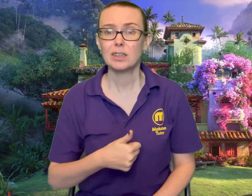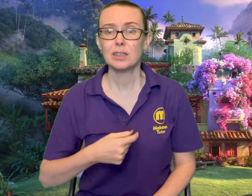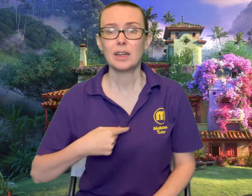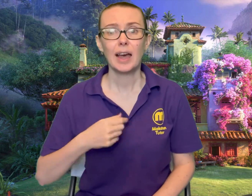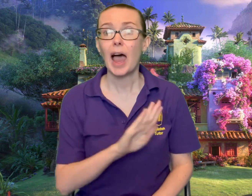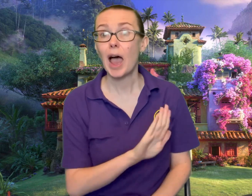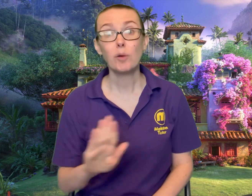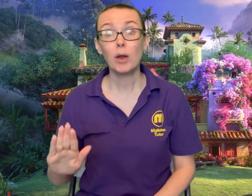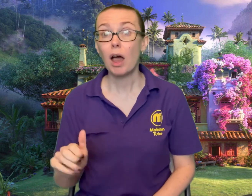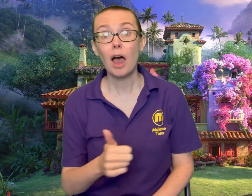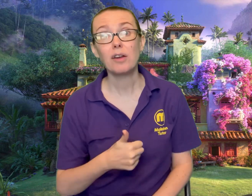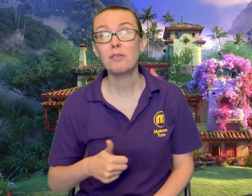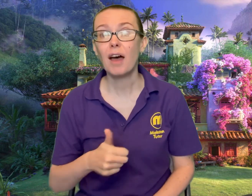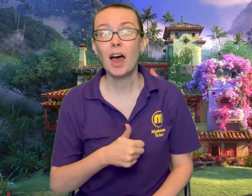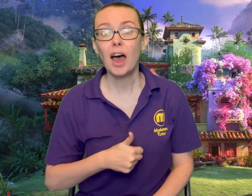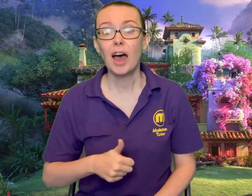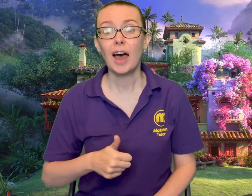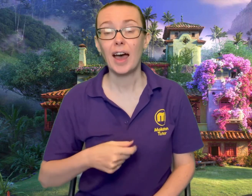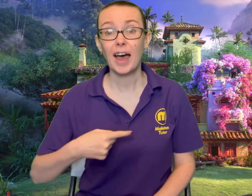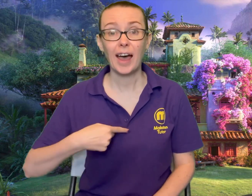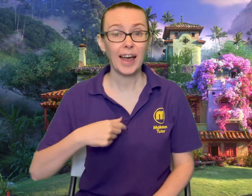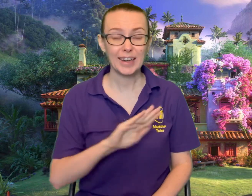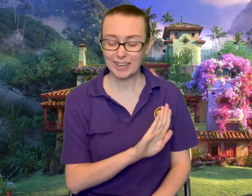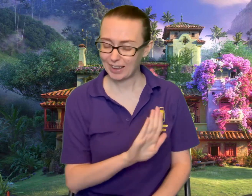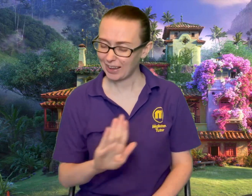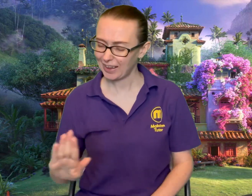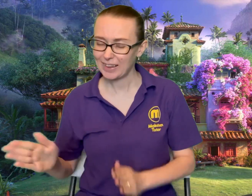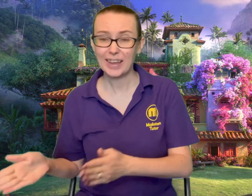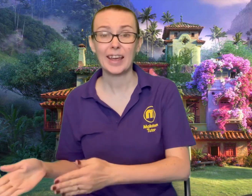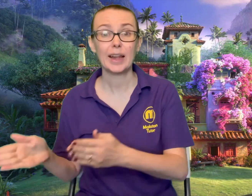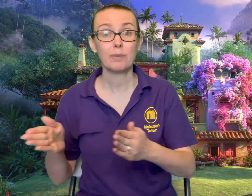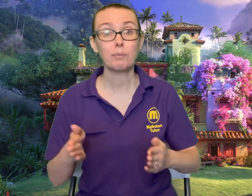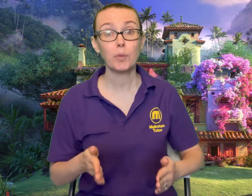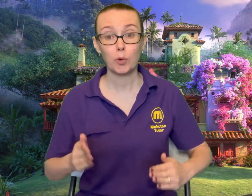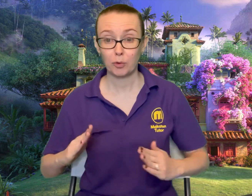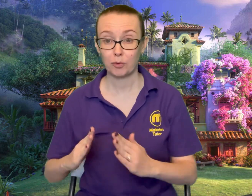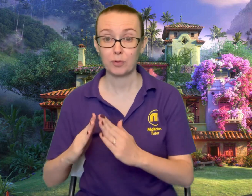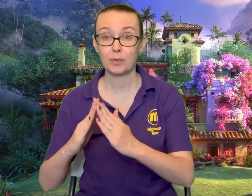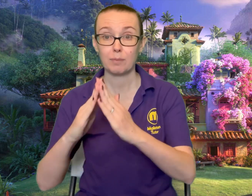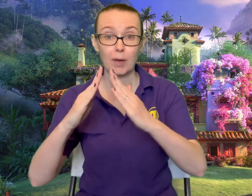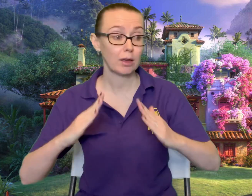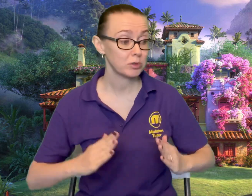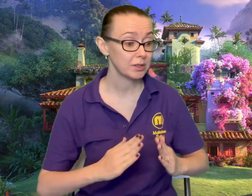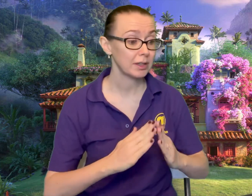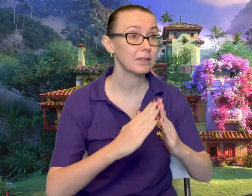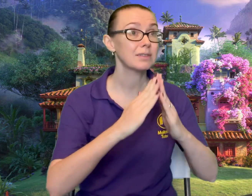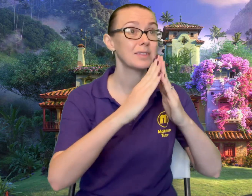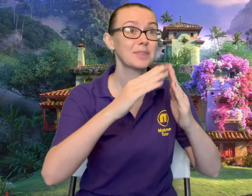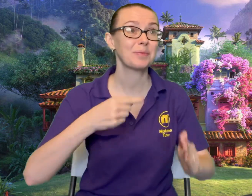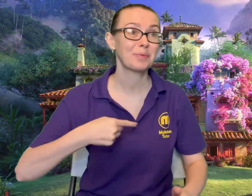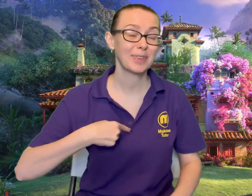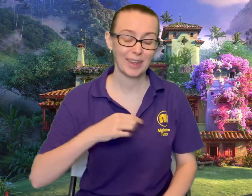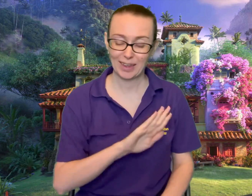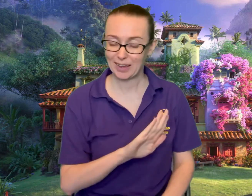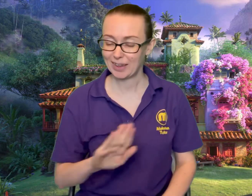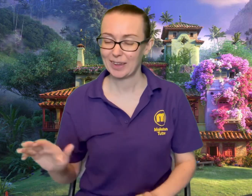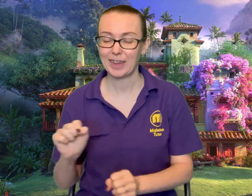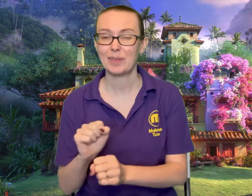I'm not fine I can't move mountains I can't